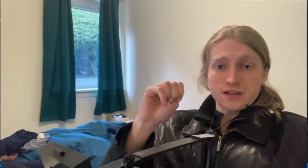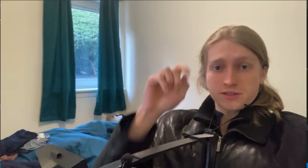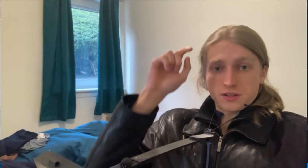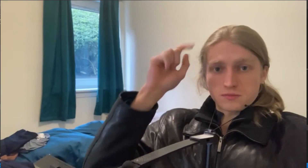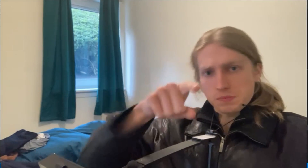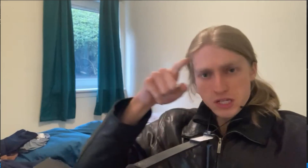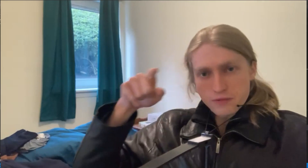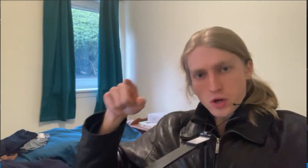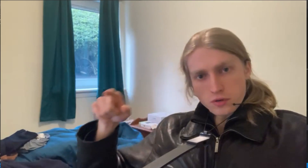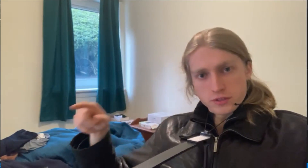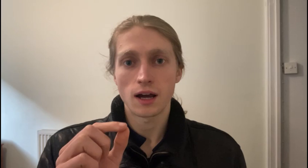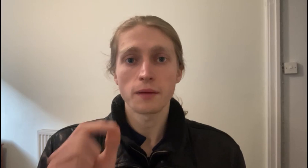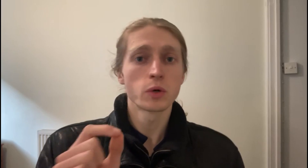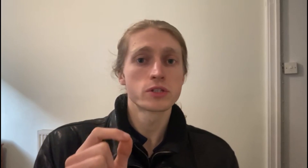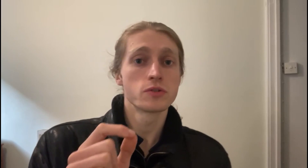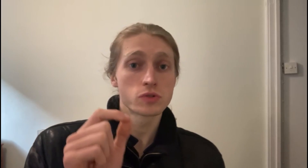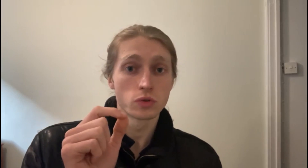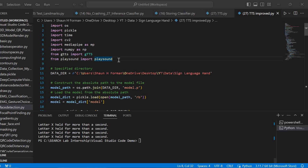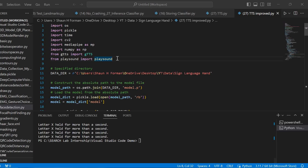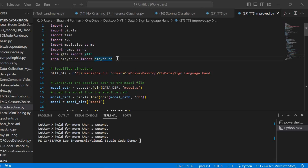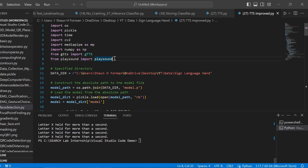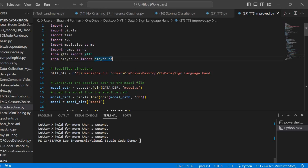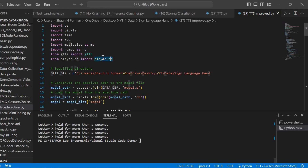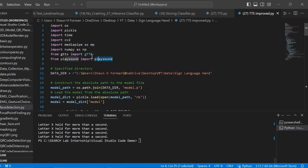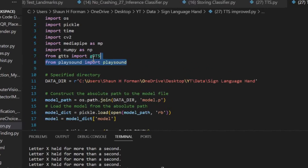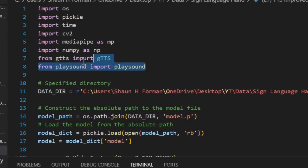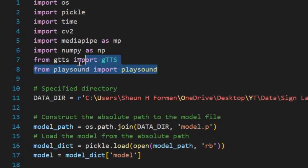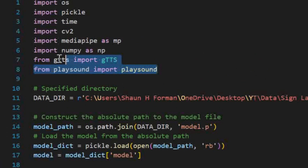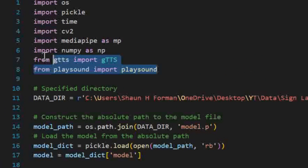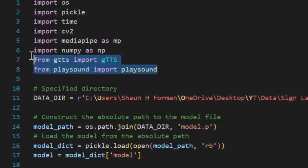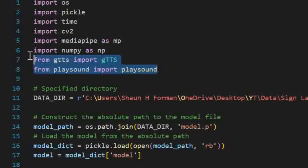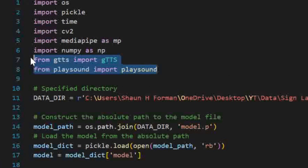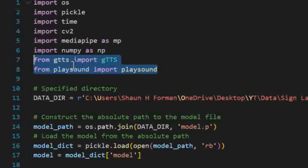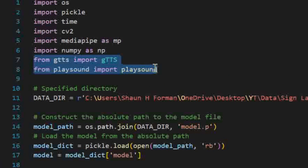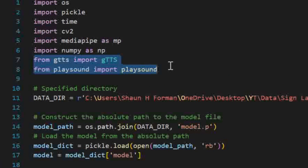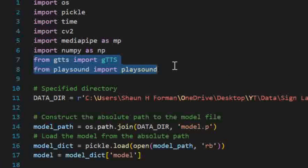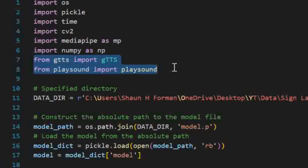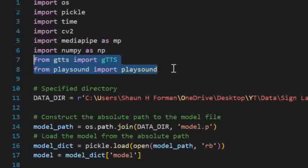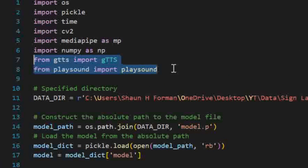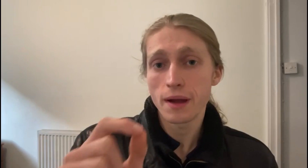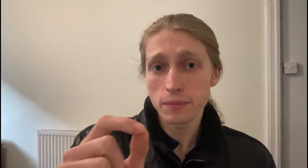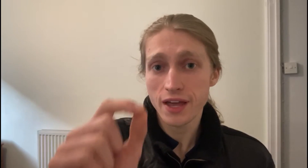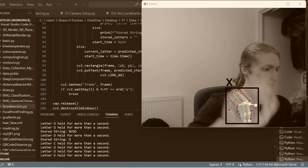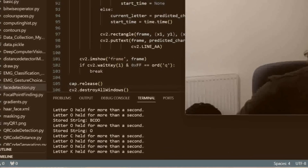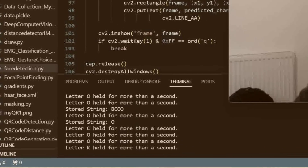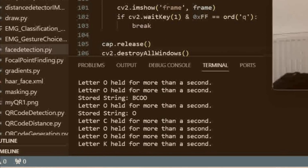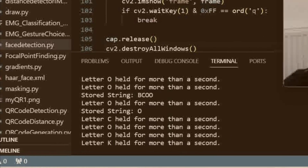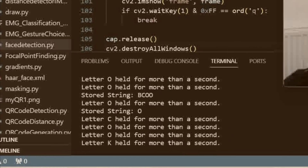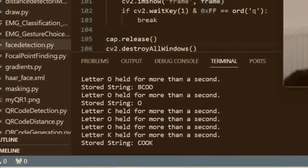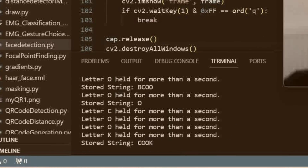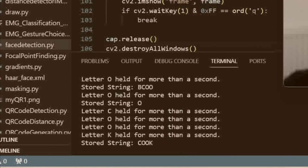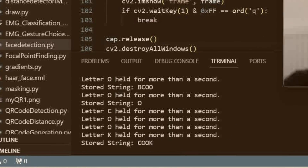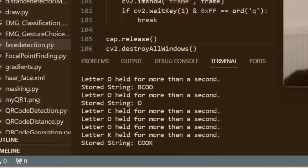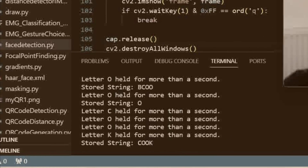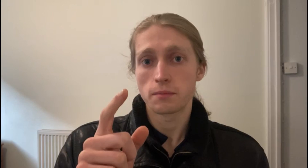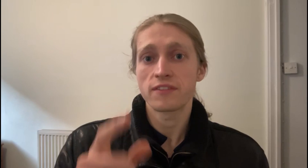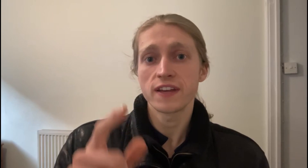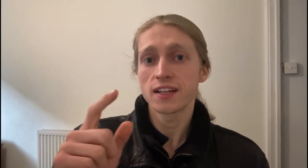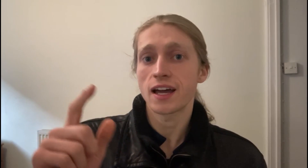get some speech involved. I'm going to use Google's text-to-speech algorithm to get this working. Remember that stored string from earlier? By feeding that